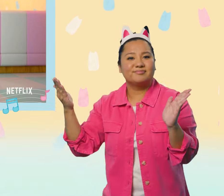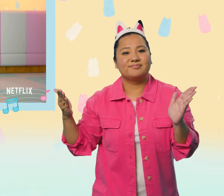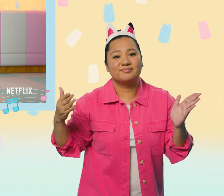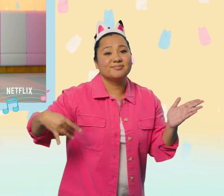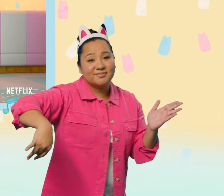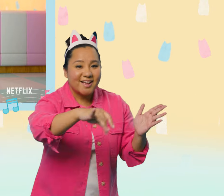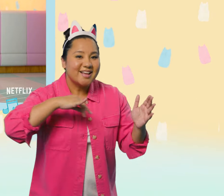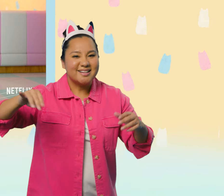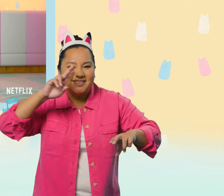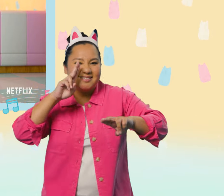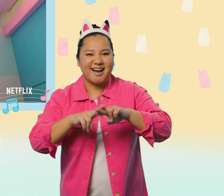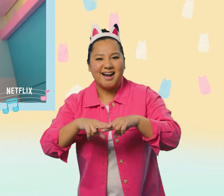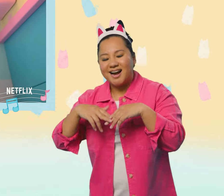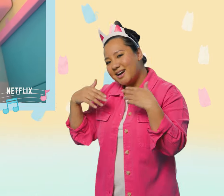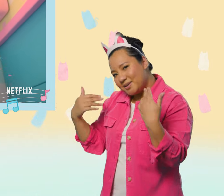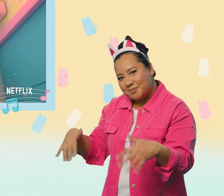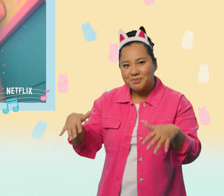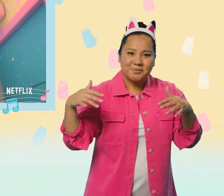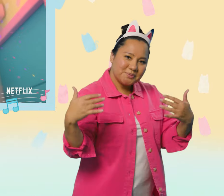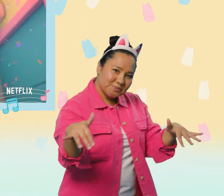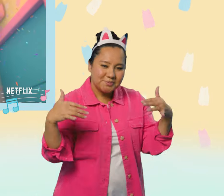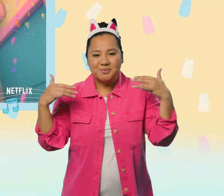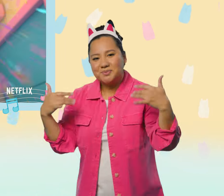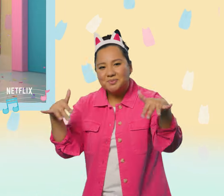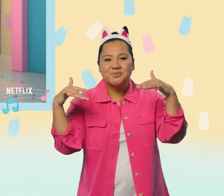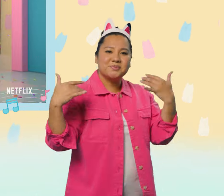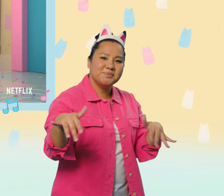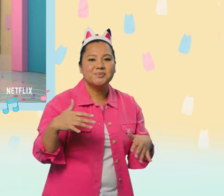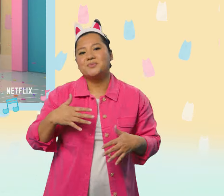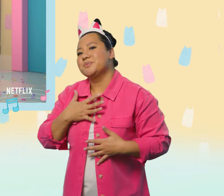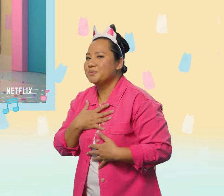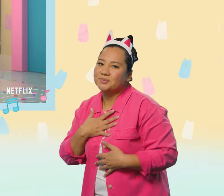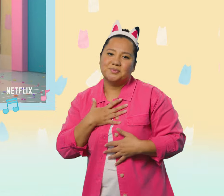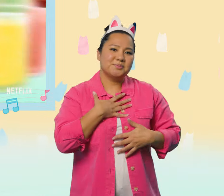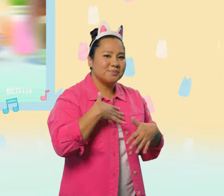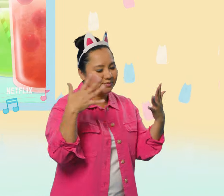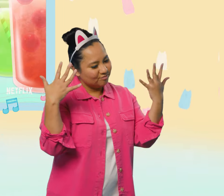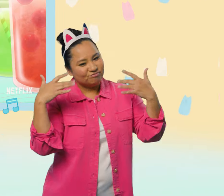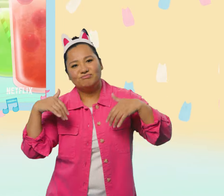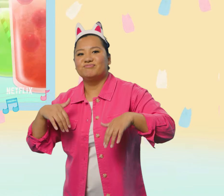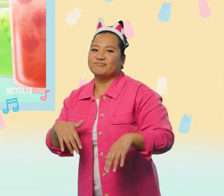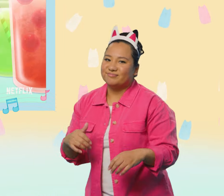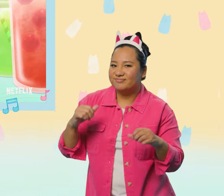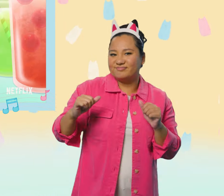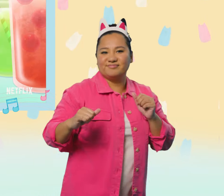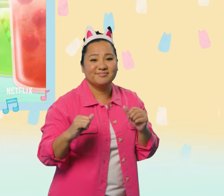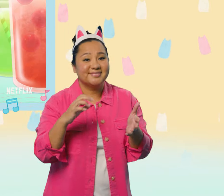It's sprinkle time! Woo-hoo-hoo! Woo-hoo-hoo-hoo-hoo! Cakey-licious! Woo